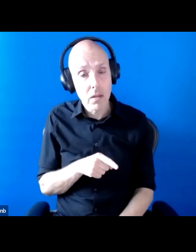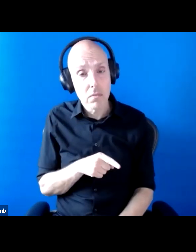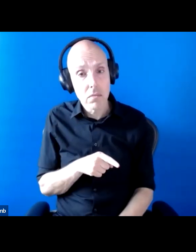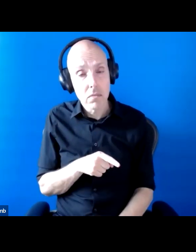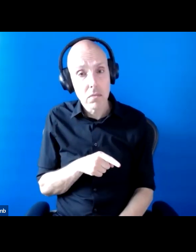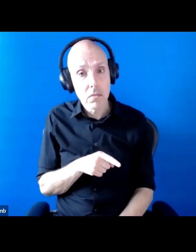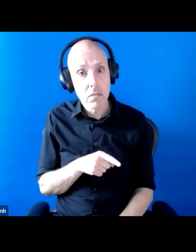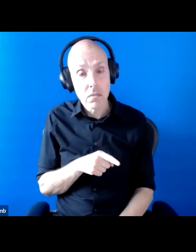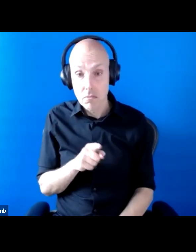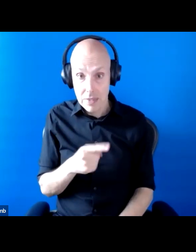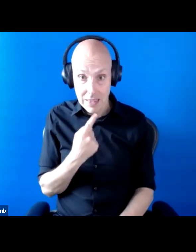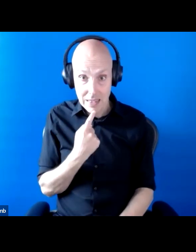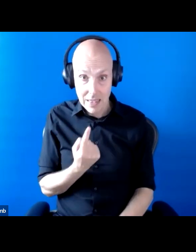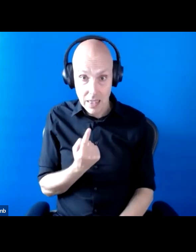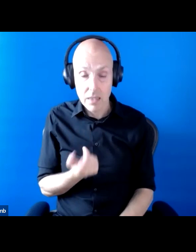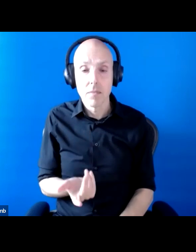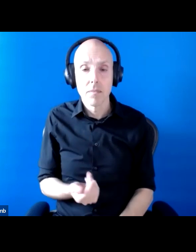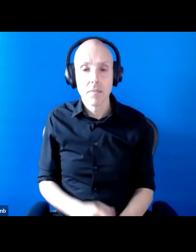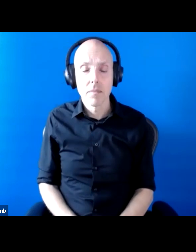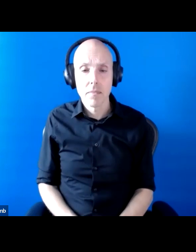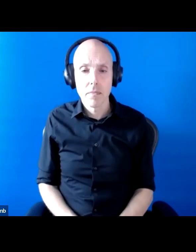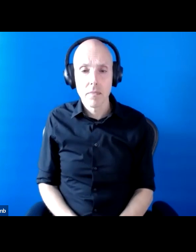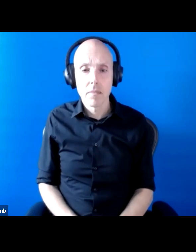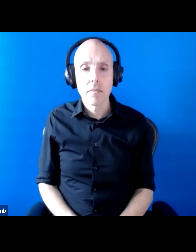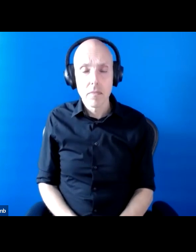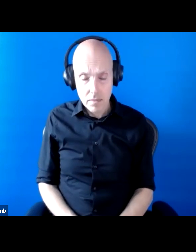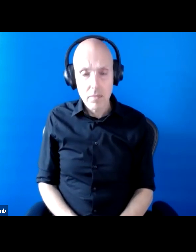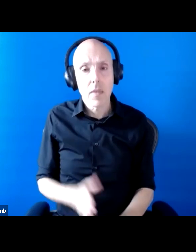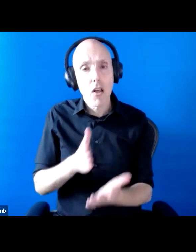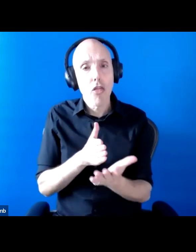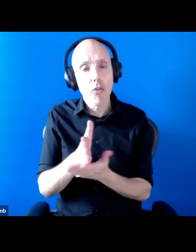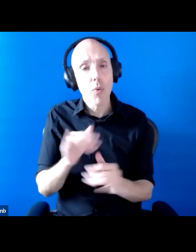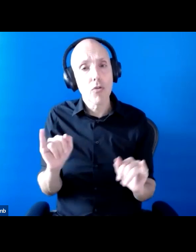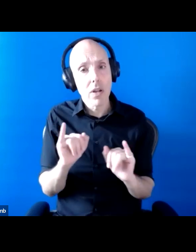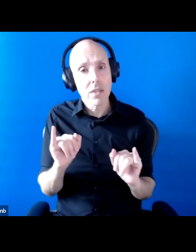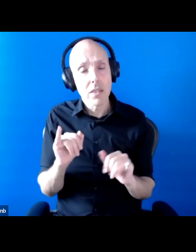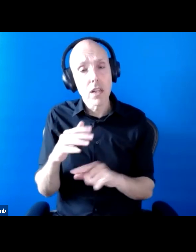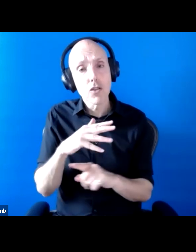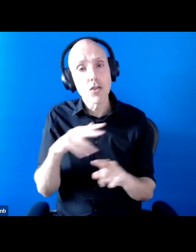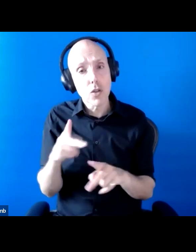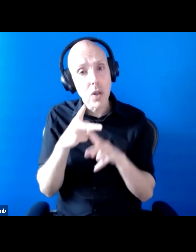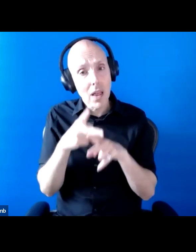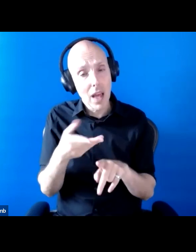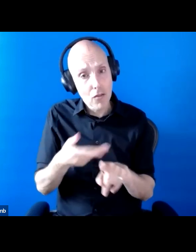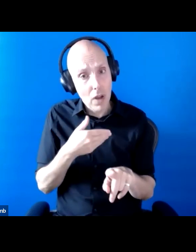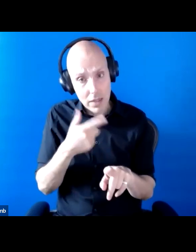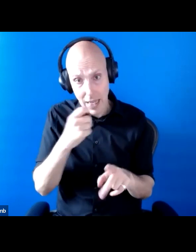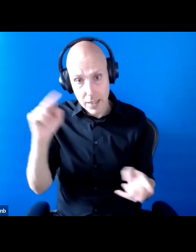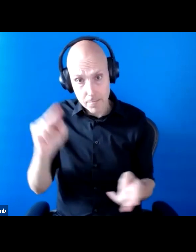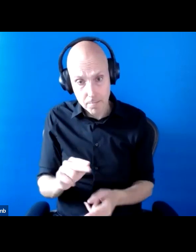basically said that during the crisis social care rights could be reduced. That